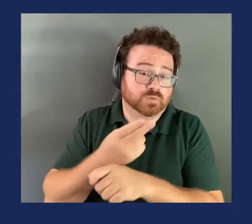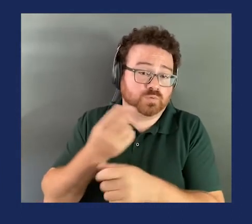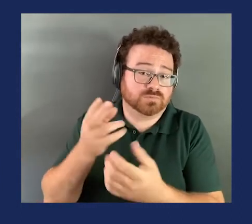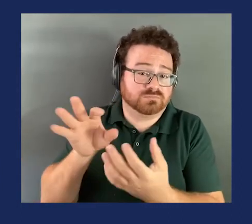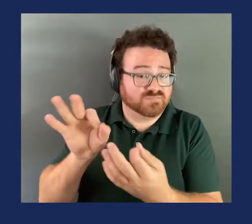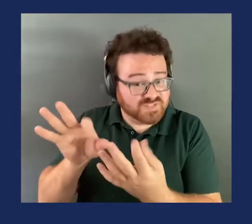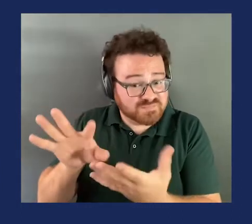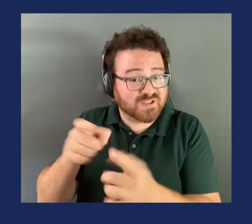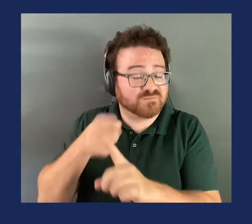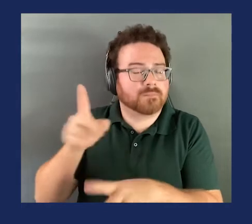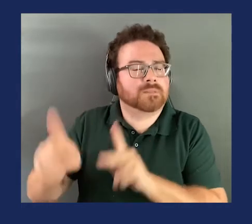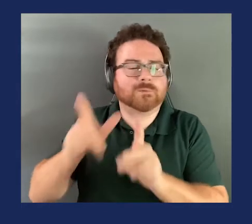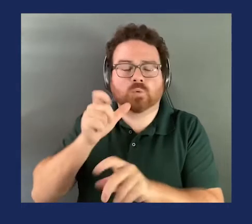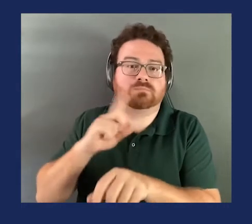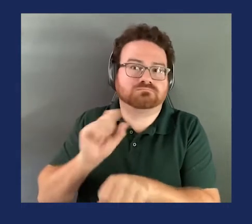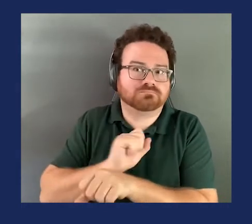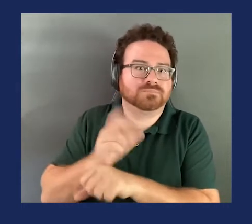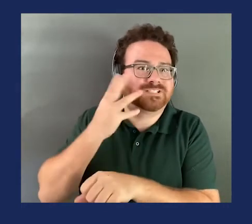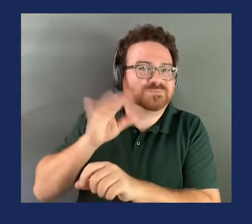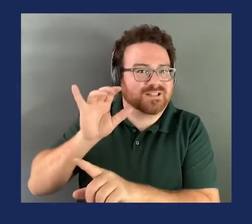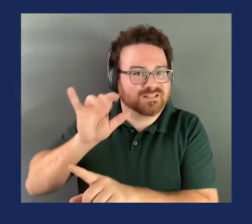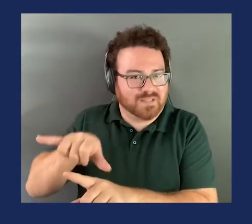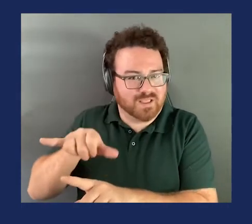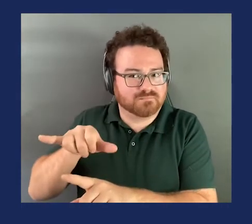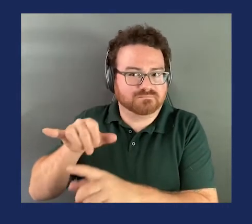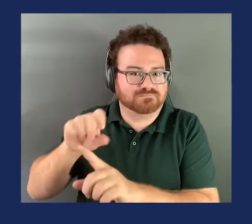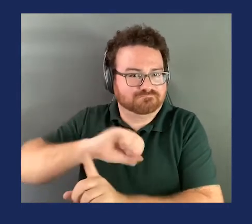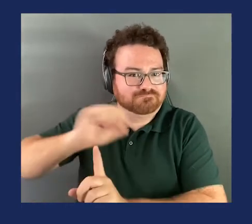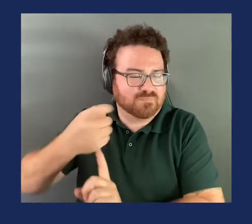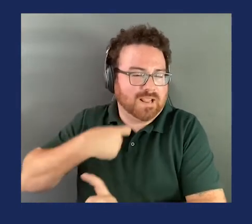and the costs they might face after an incident. Thank you.